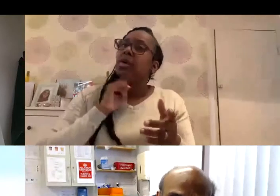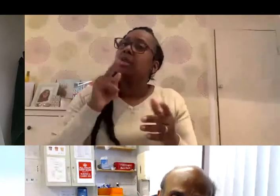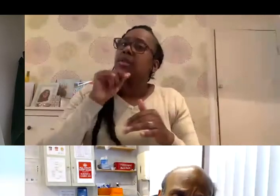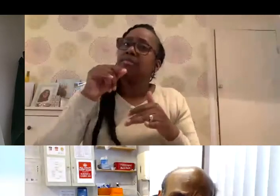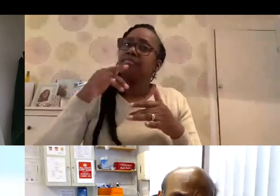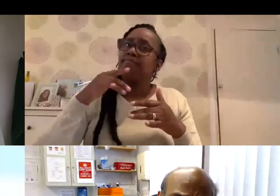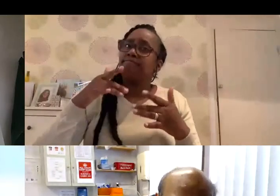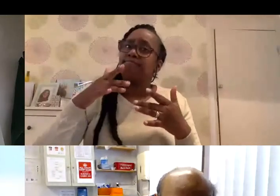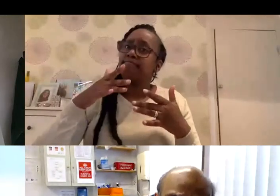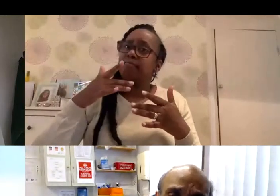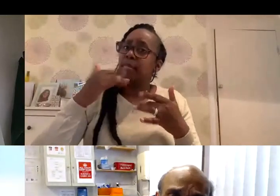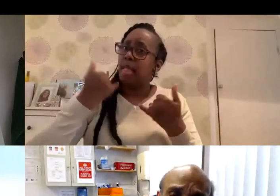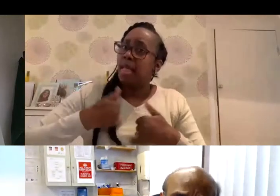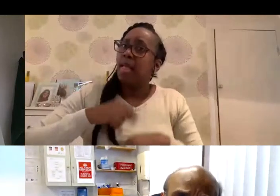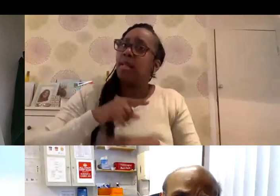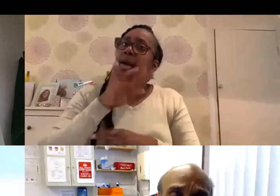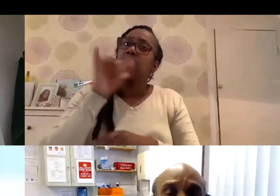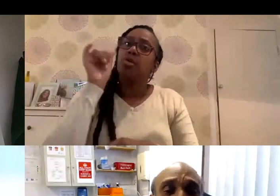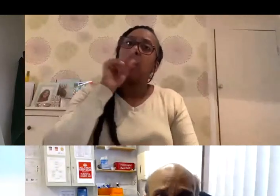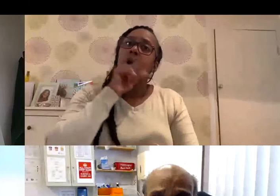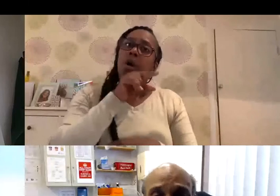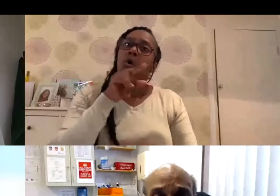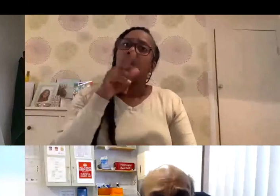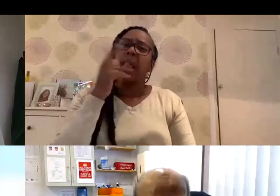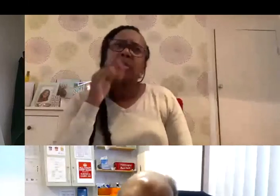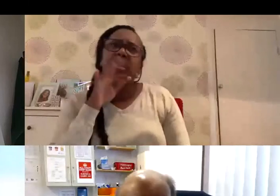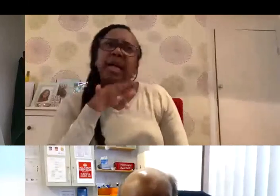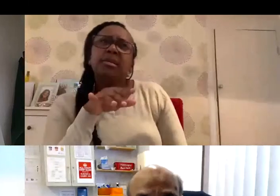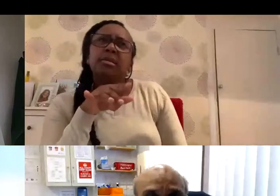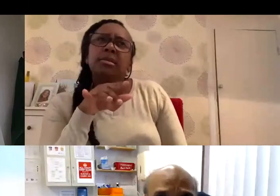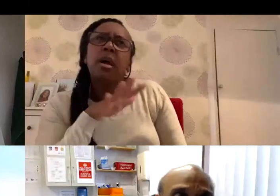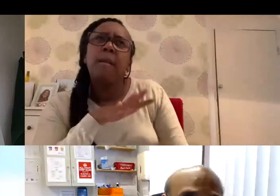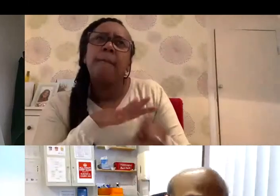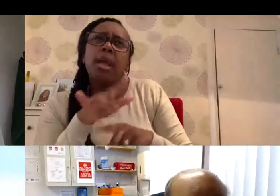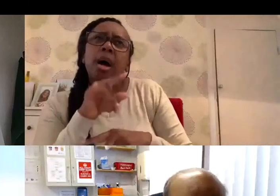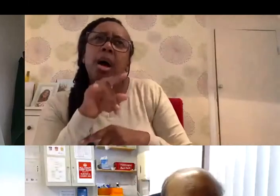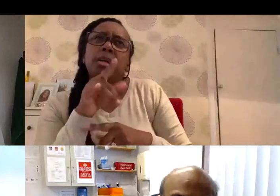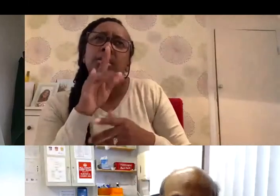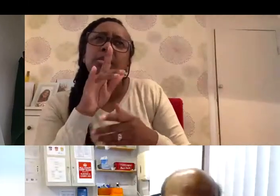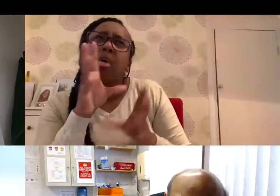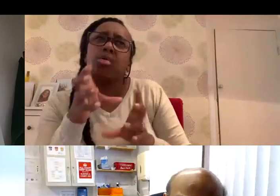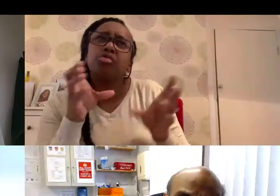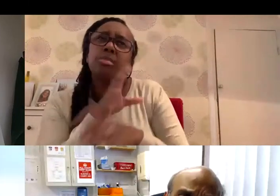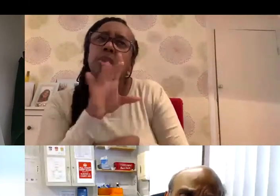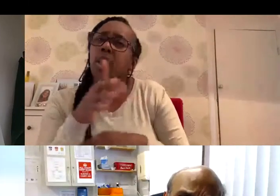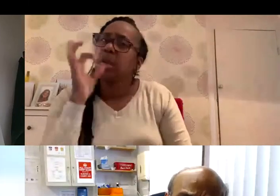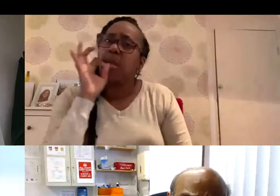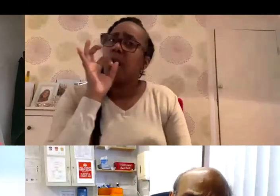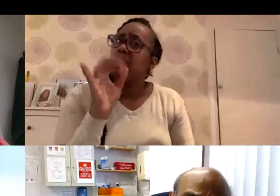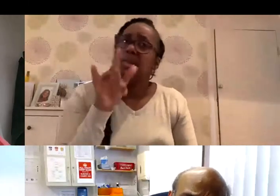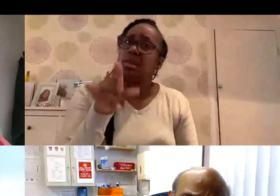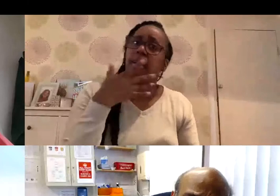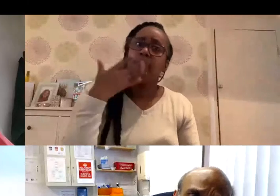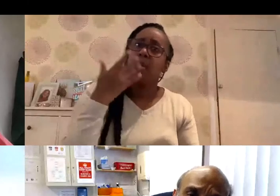come into the vaccine center. I know from their face that they are on steroids, which are immunosuppressive drugs for transplant or other diseases. I don't ask them because I'm not there